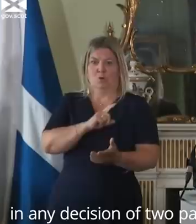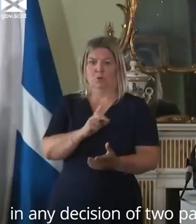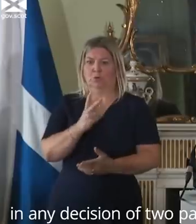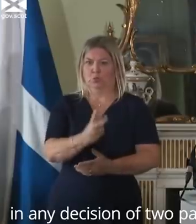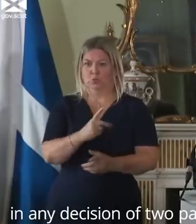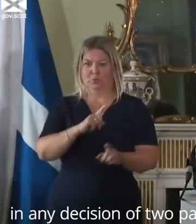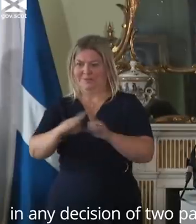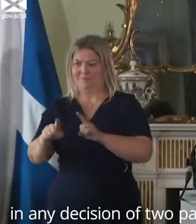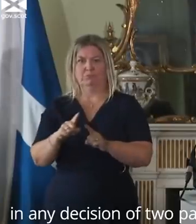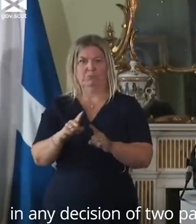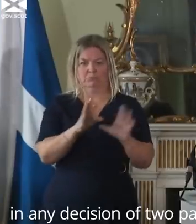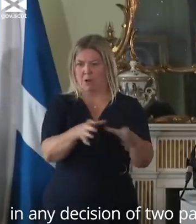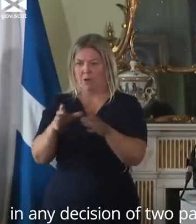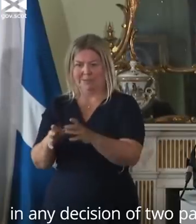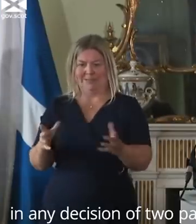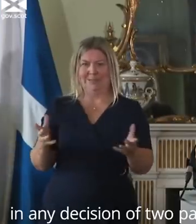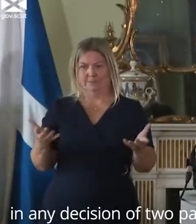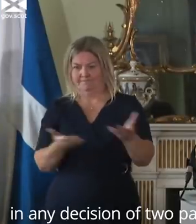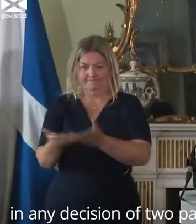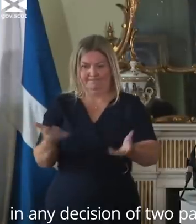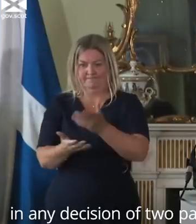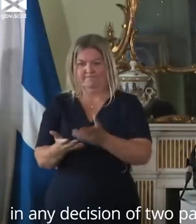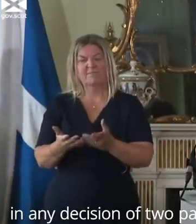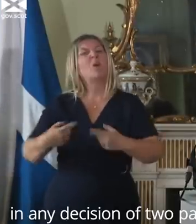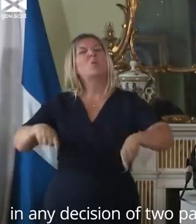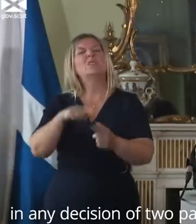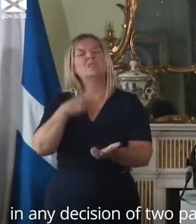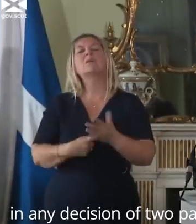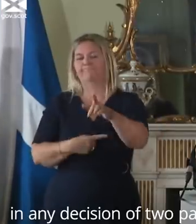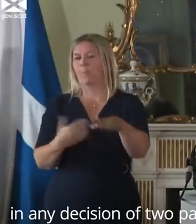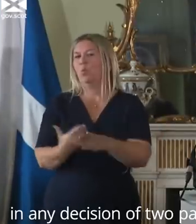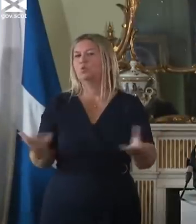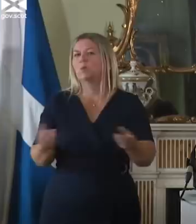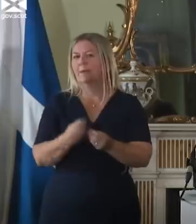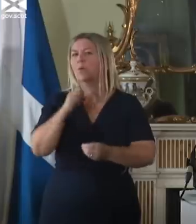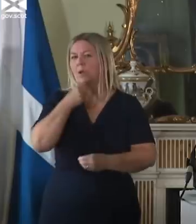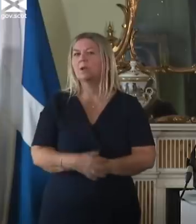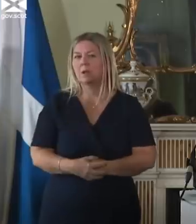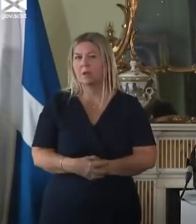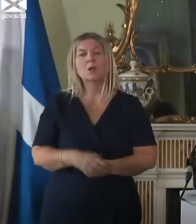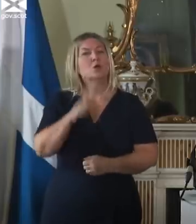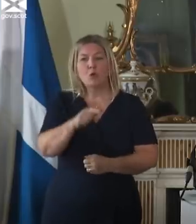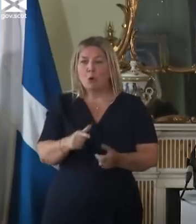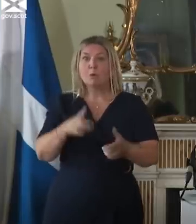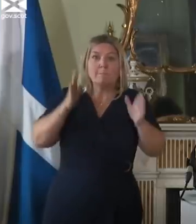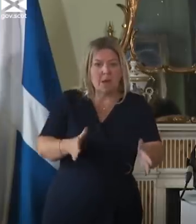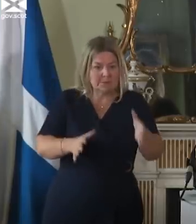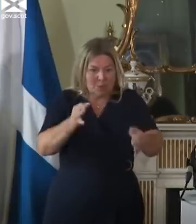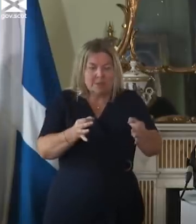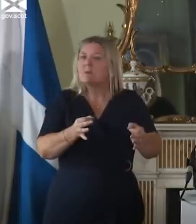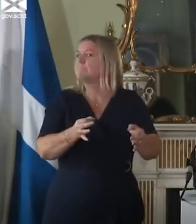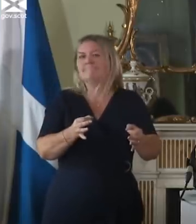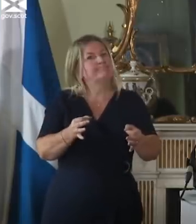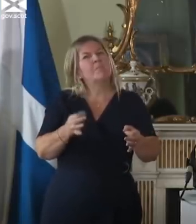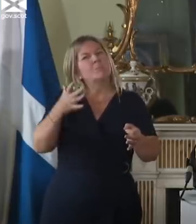more closely, we are choosing to work together. And we are doing so not out of political necessity, but for